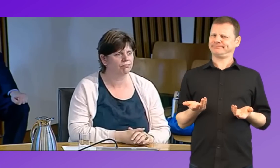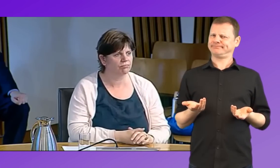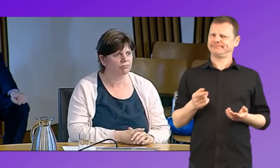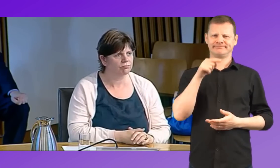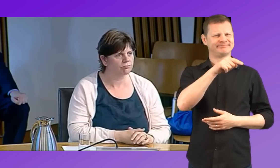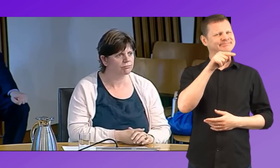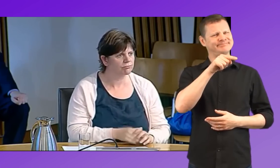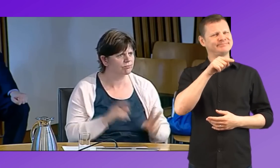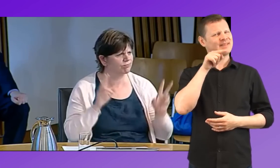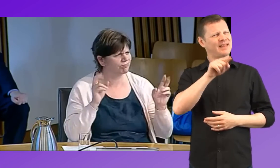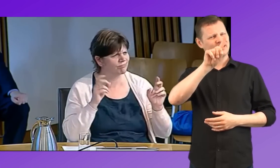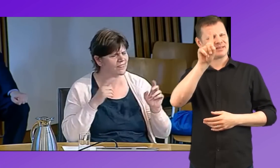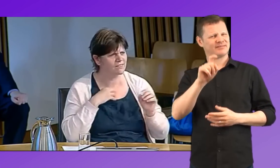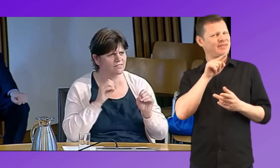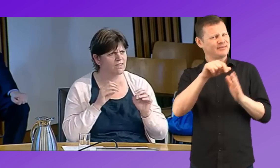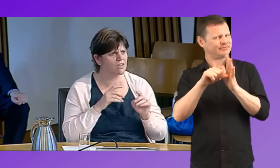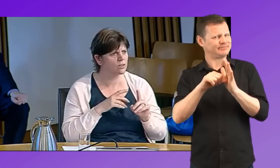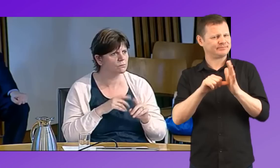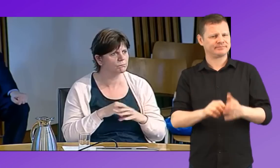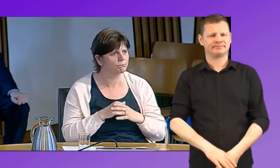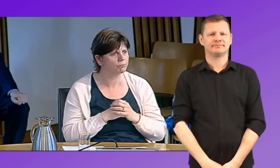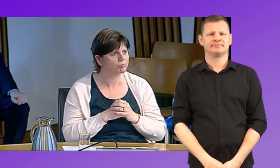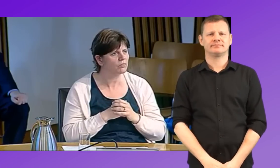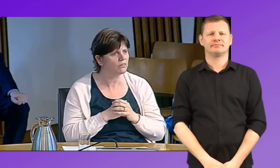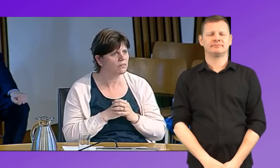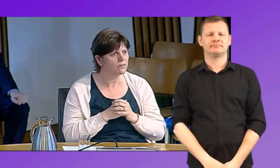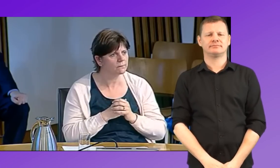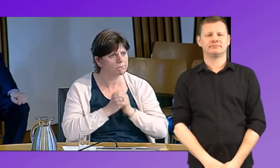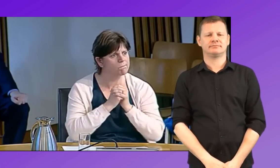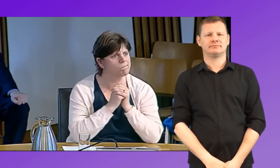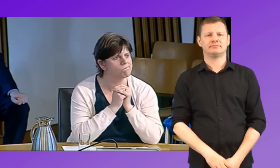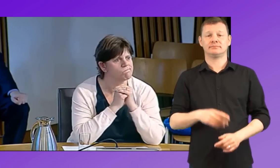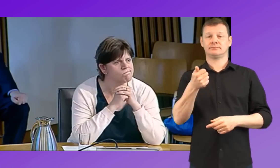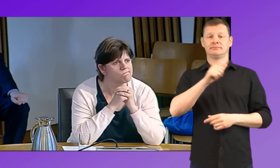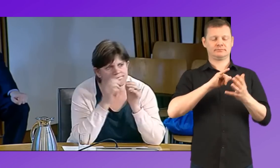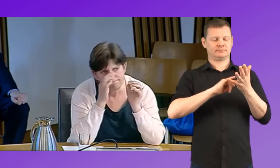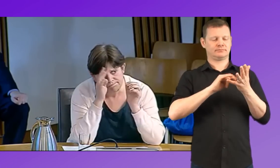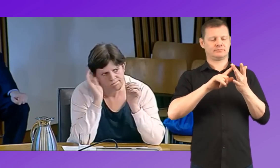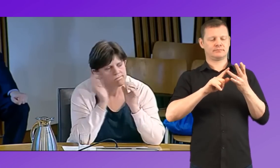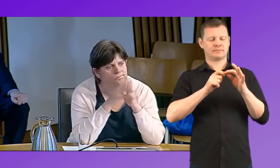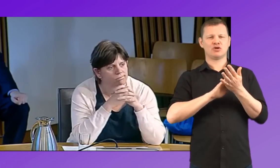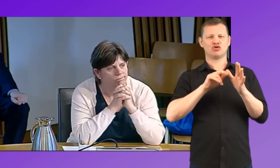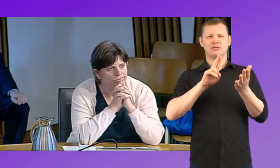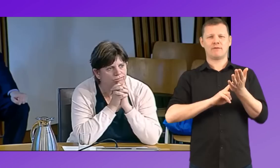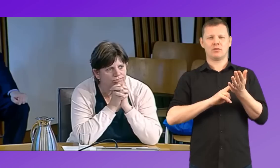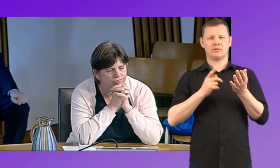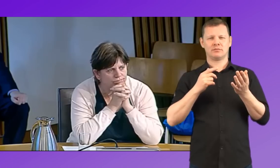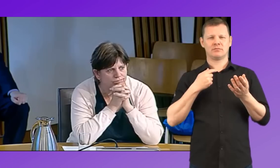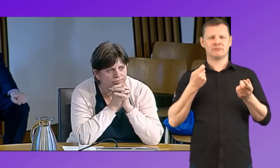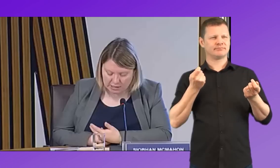And I think that's the number of the question. So, I think then it comes on to my next questions